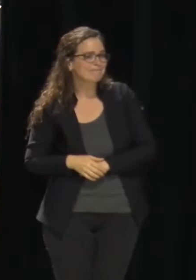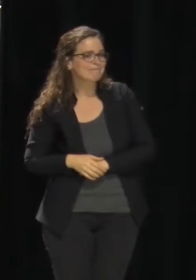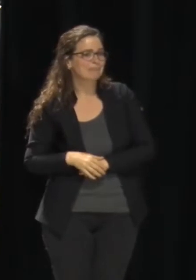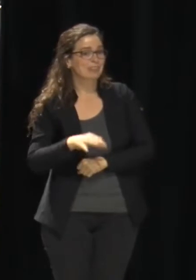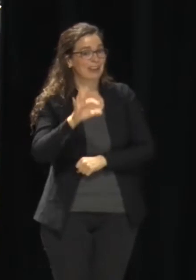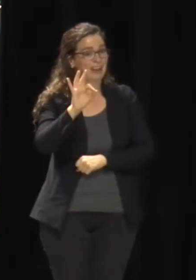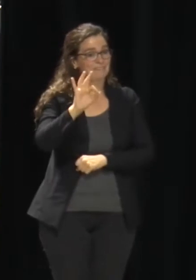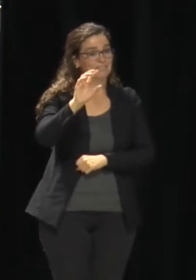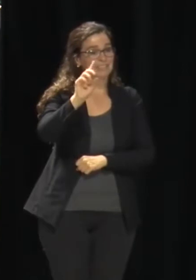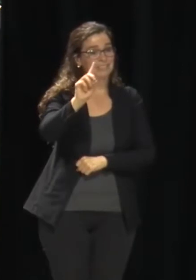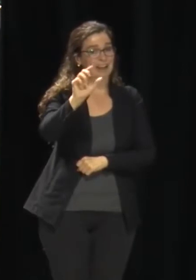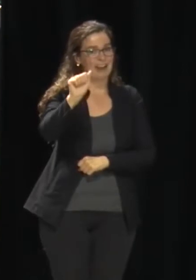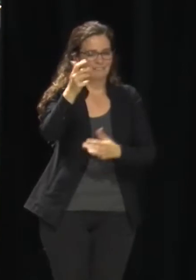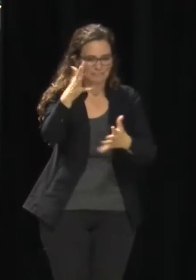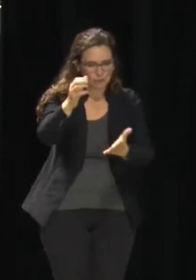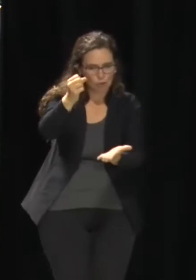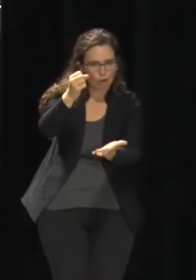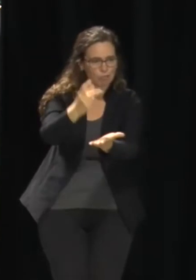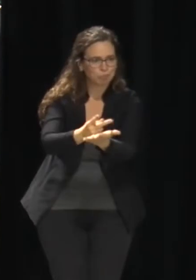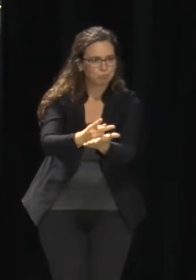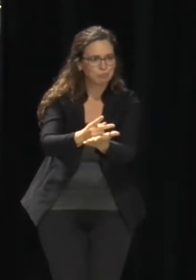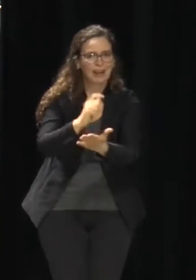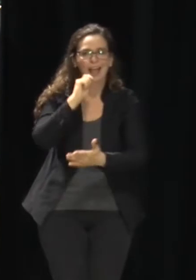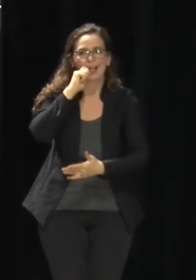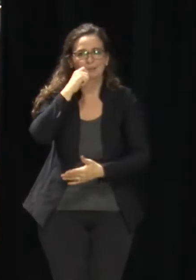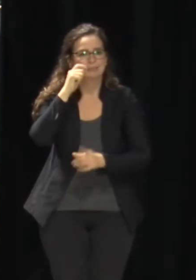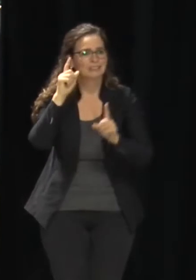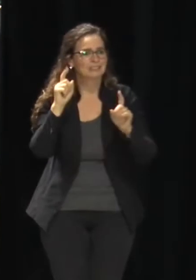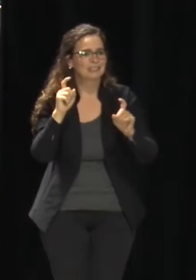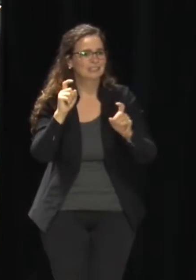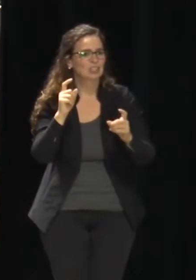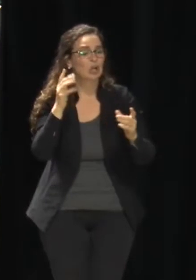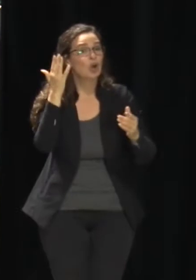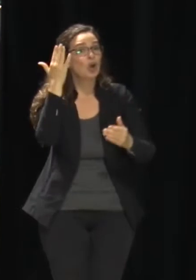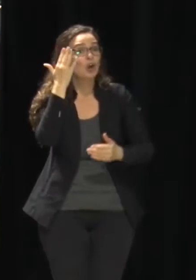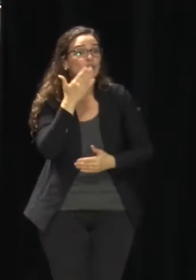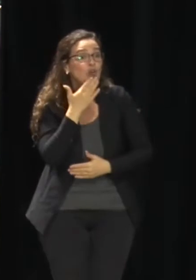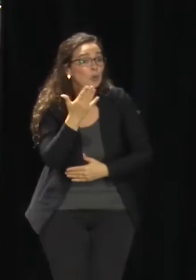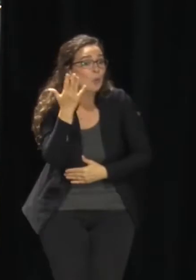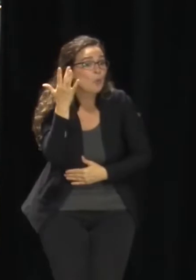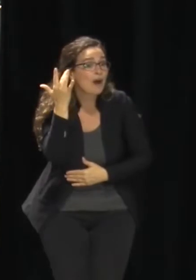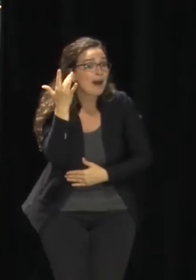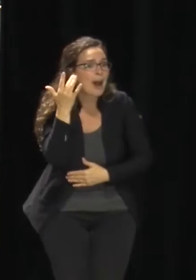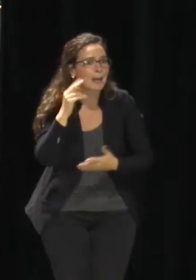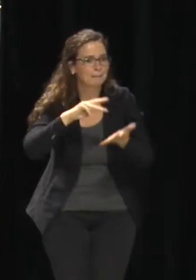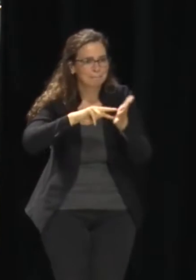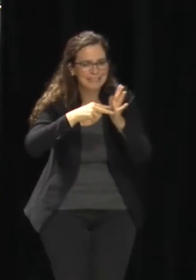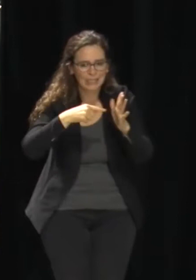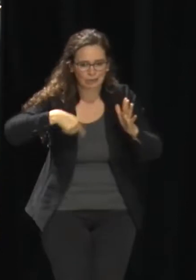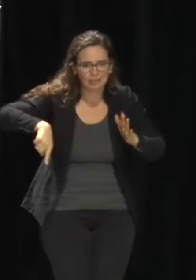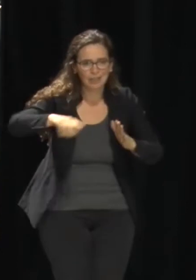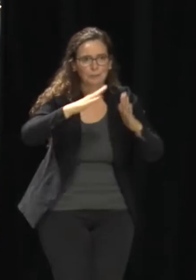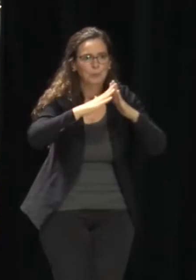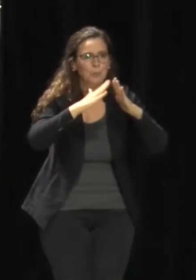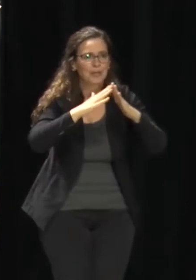because that's going to create jobs here in our own community. But certainly, there's other complications with this.